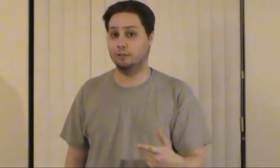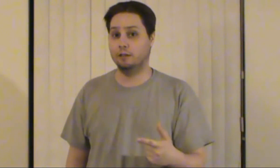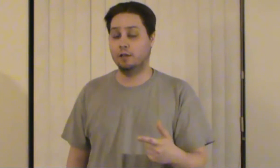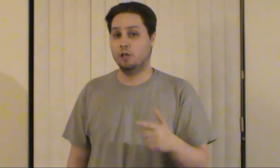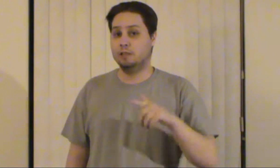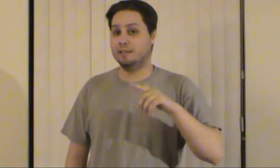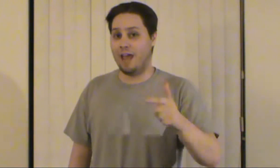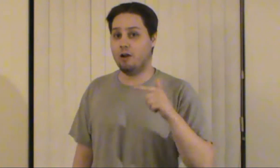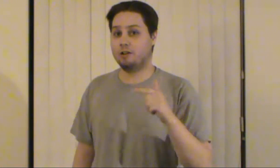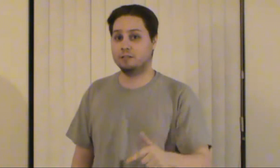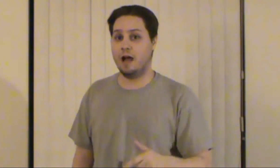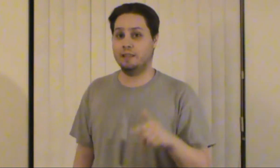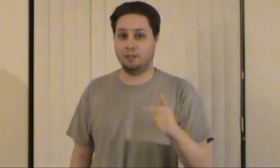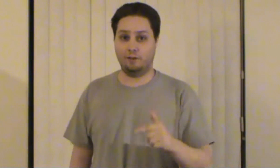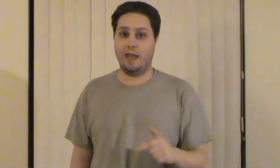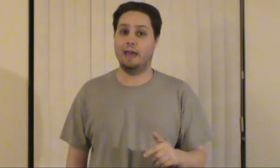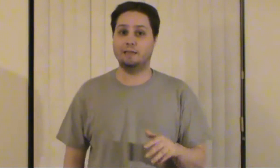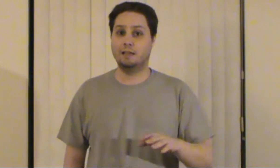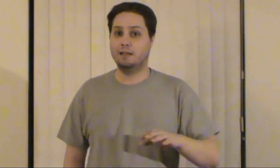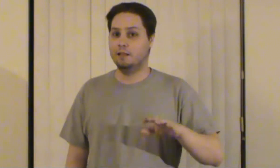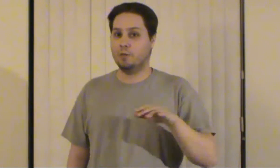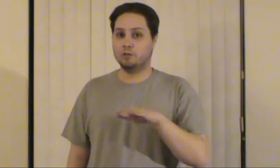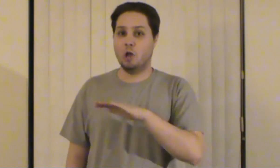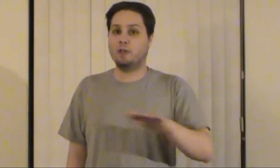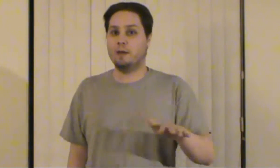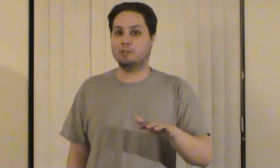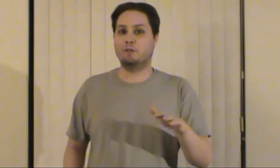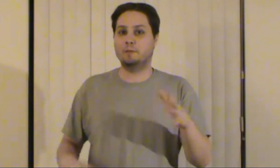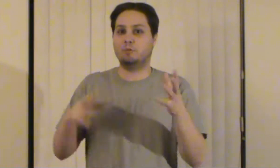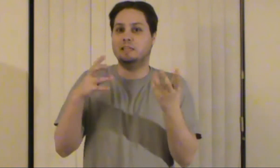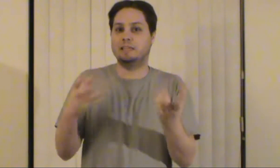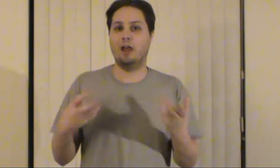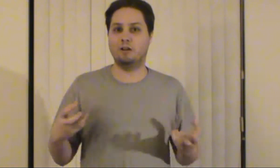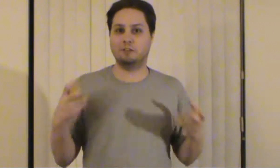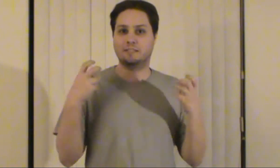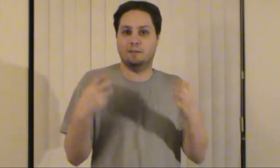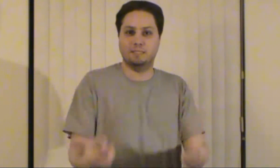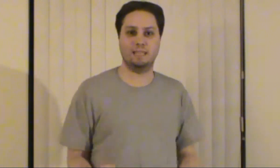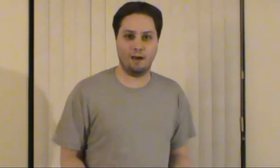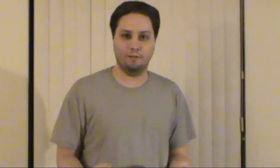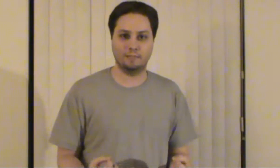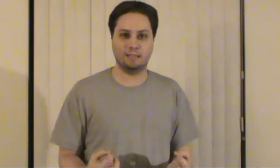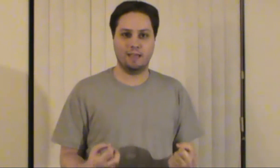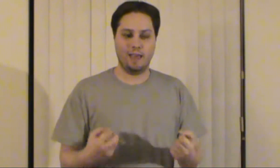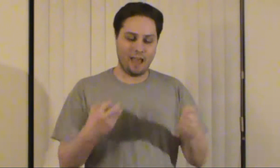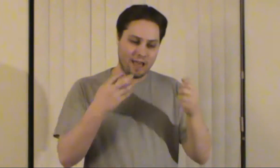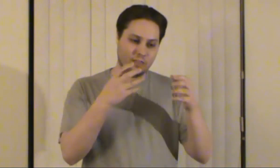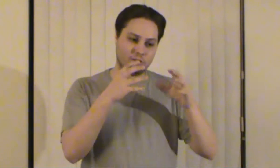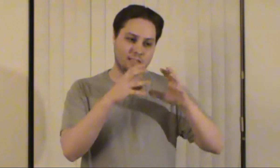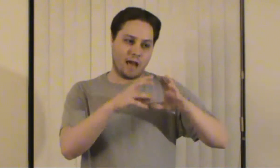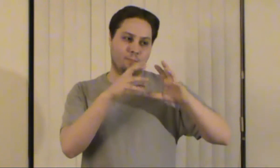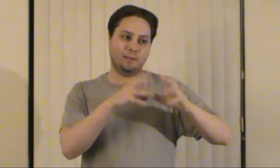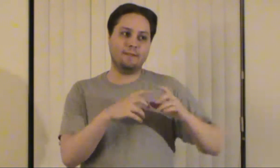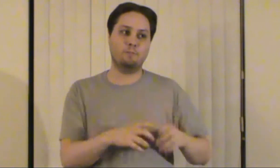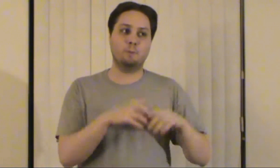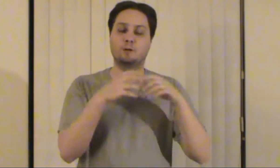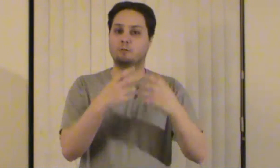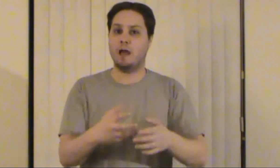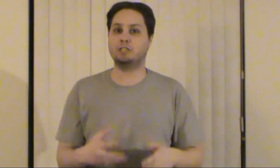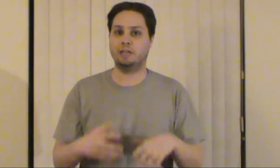the characters on the other hand there's no chemistry between the characters themselves and there's not a believable progression